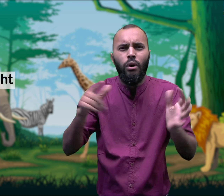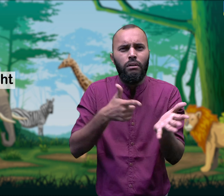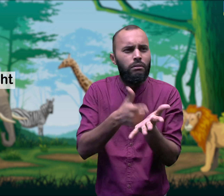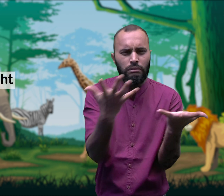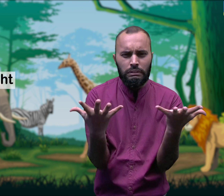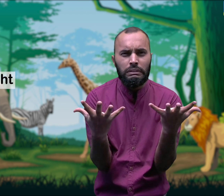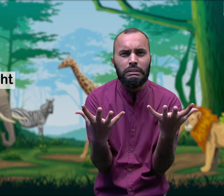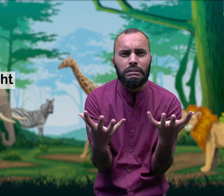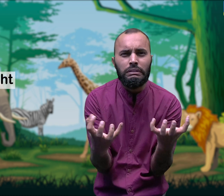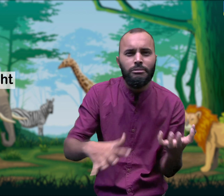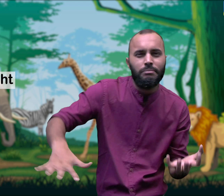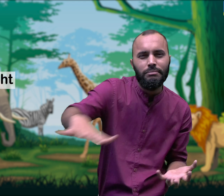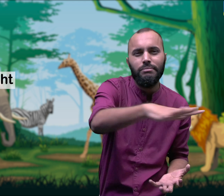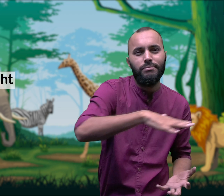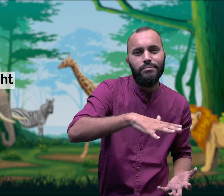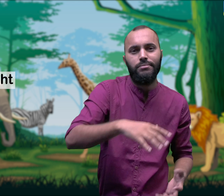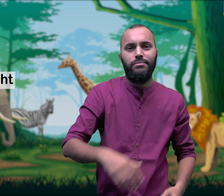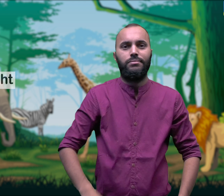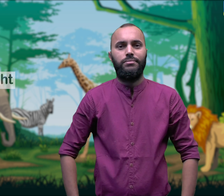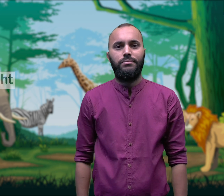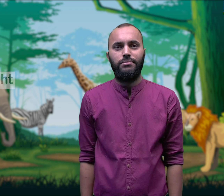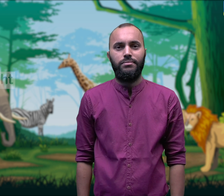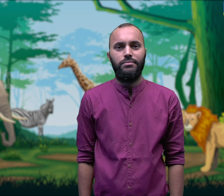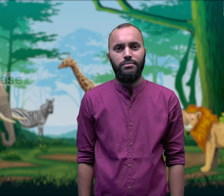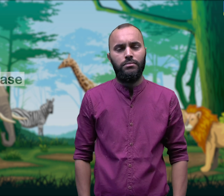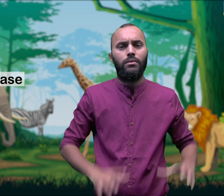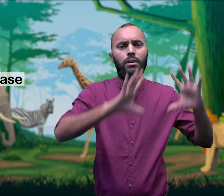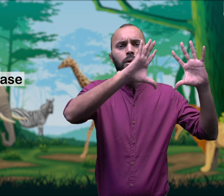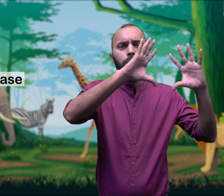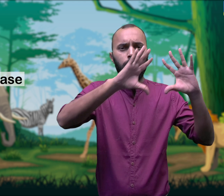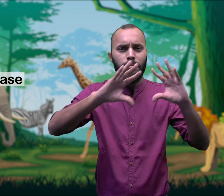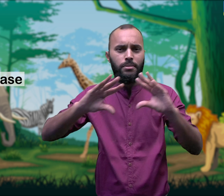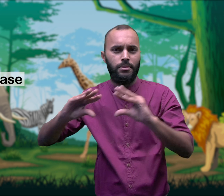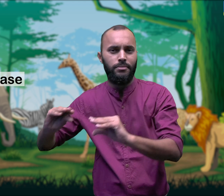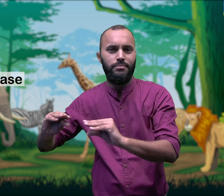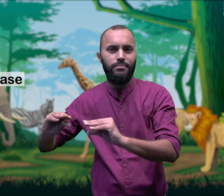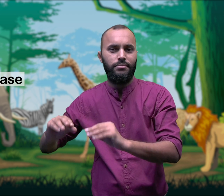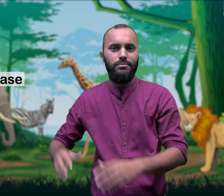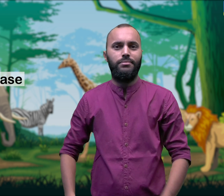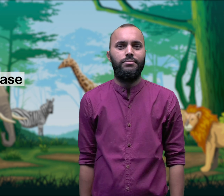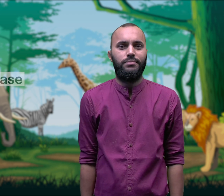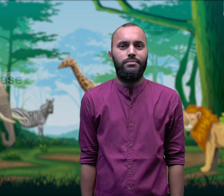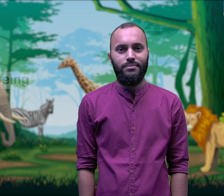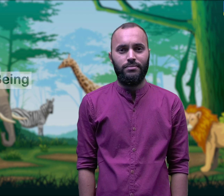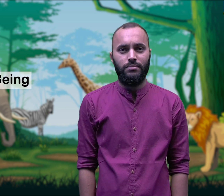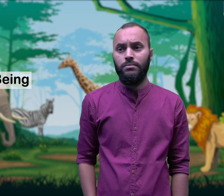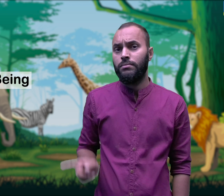Draught means a long period without rain. Decrease Well